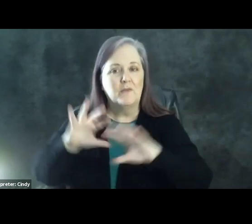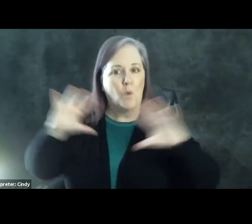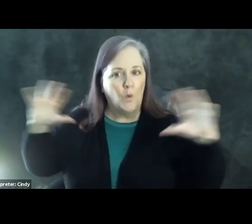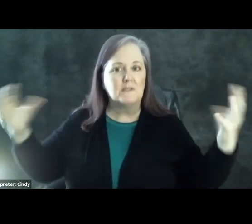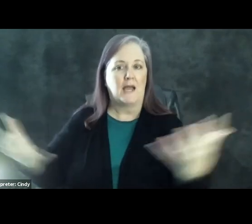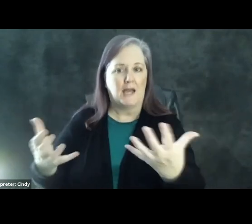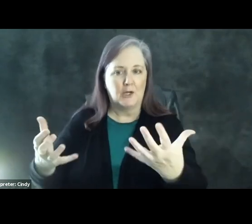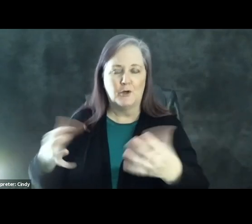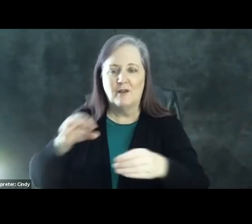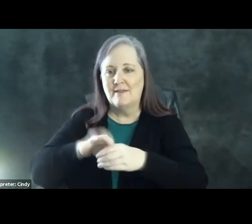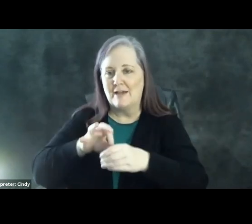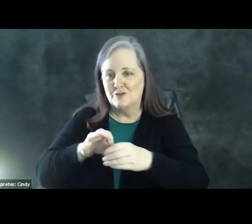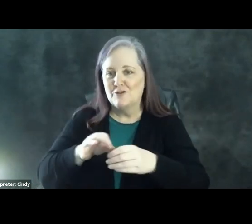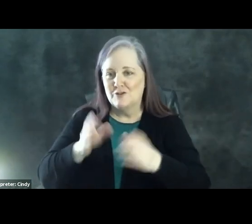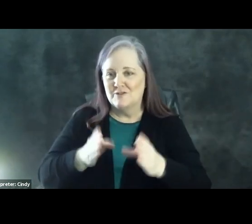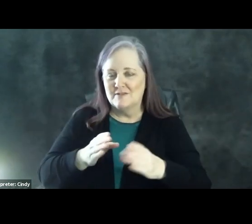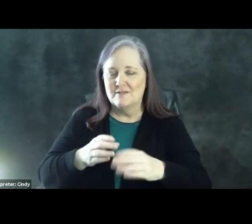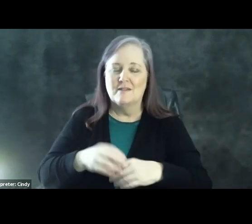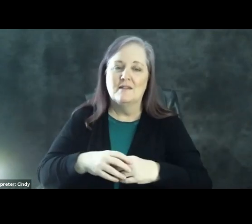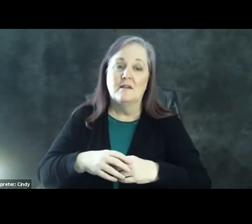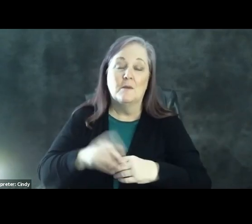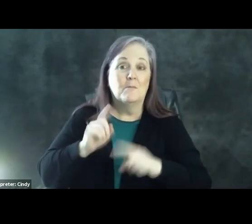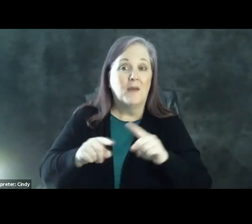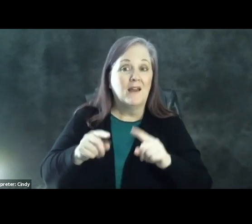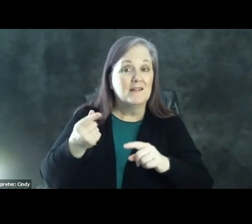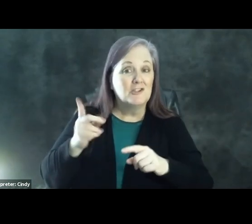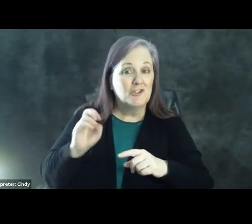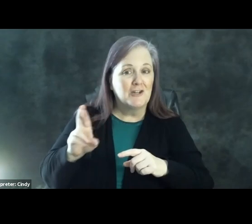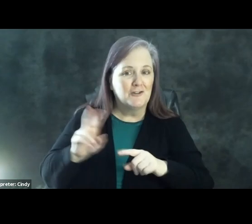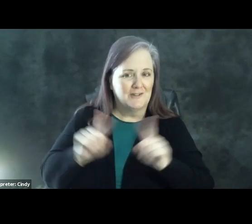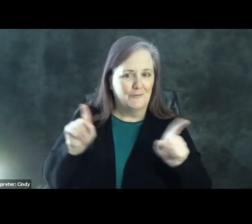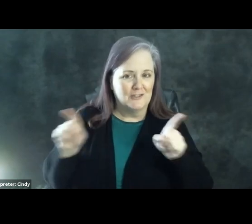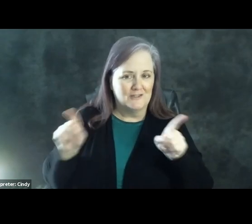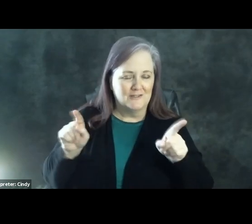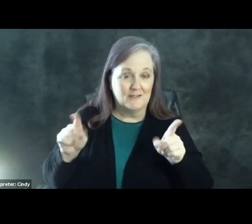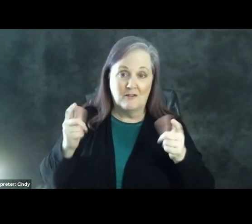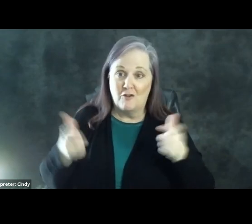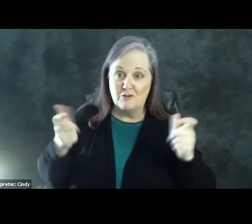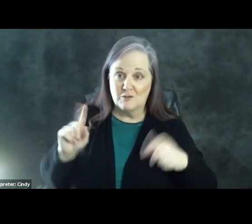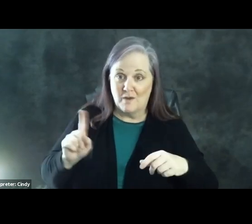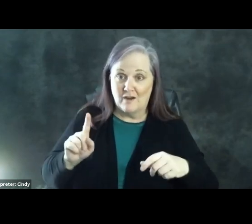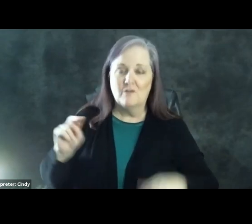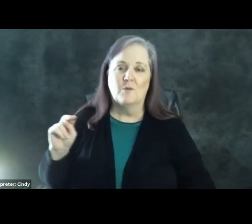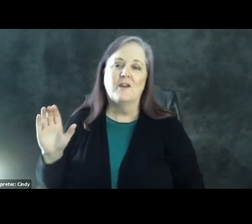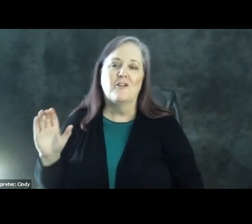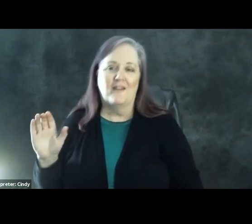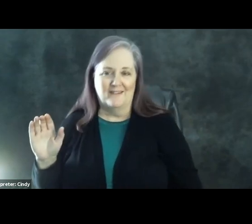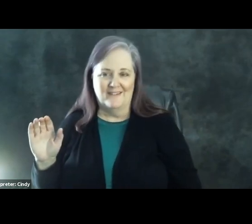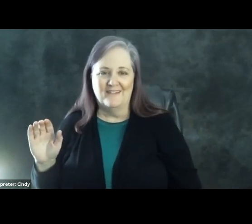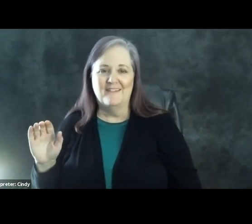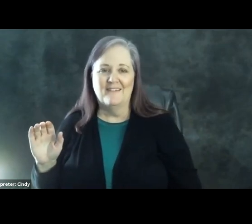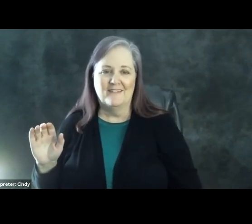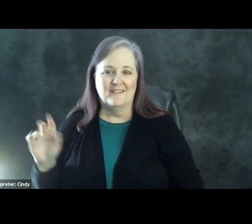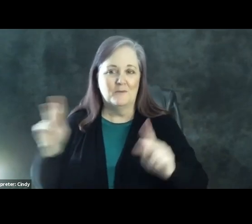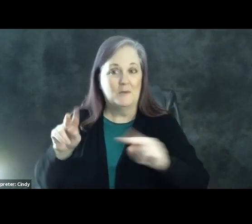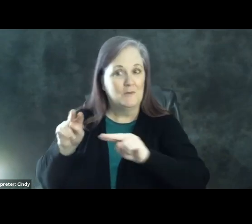But we have a gender gap in these states that I just talked about. So the largest gender gap is in North Carolina, one of the states that people are watching